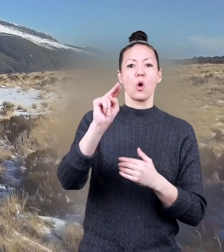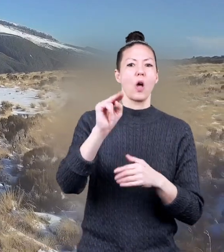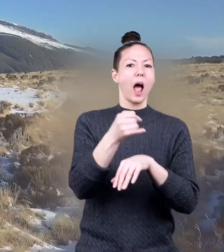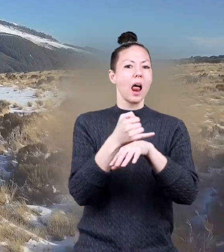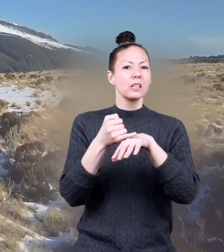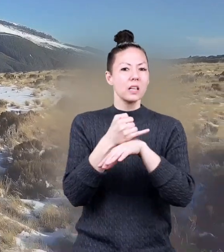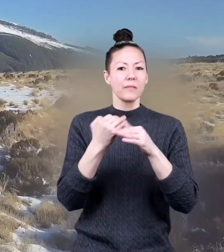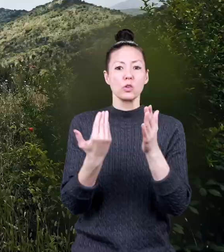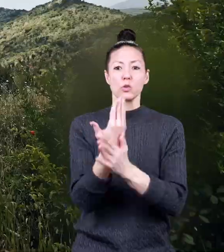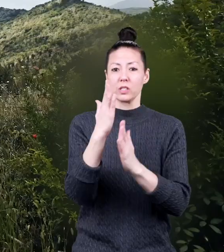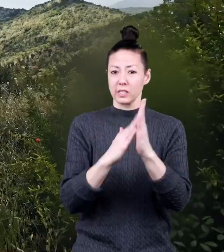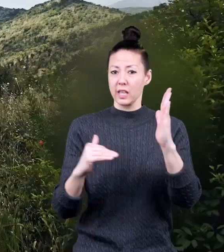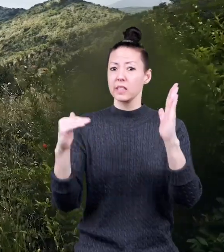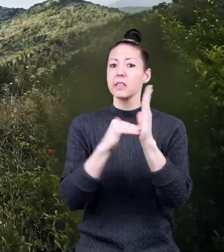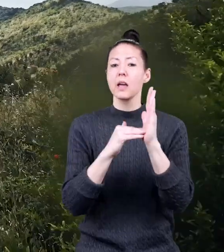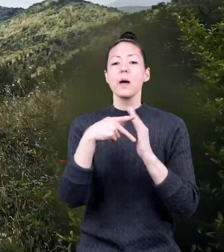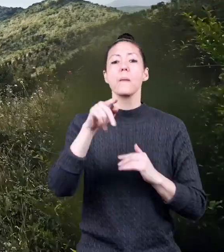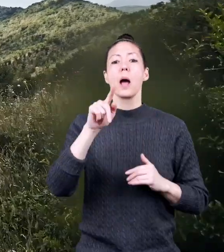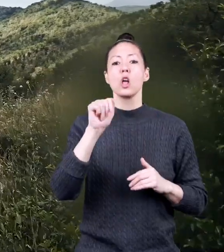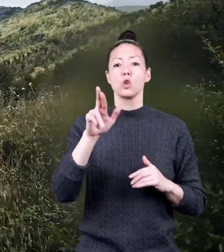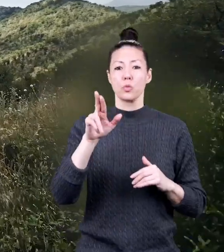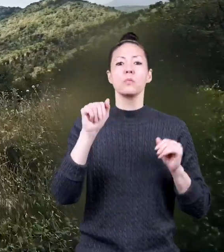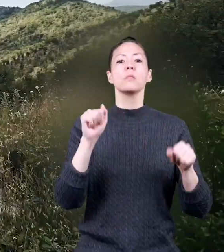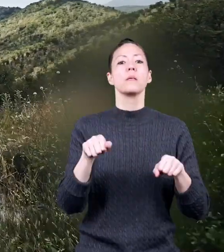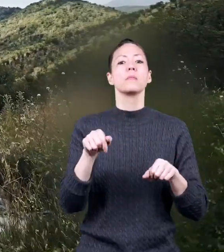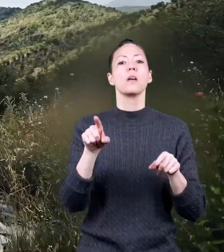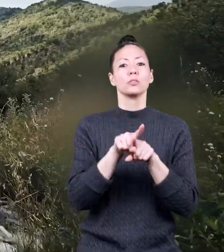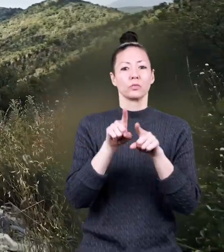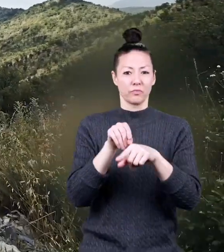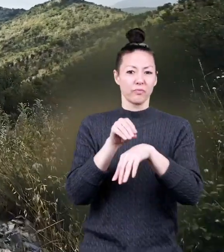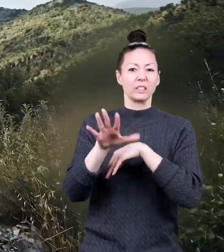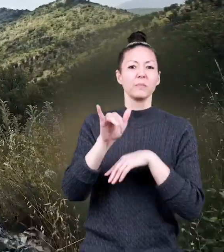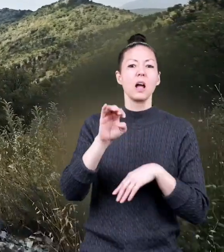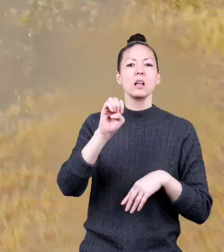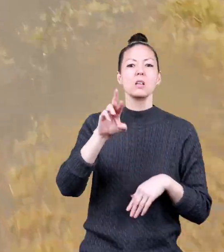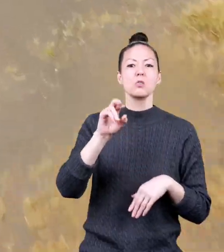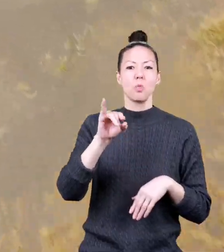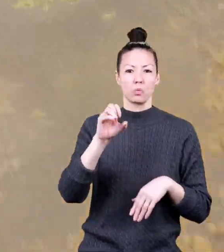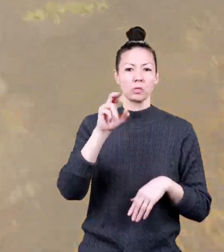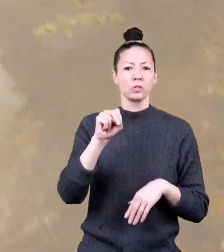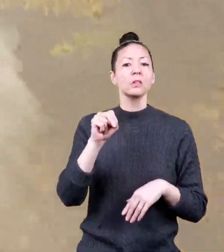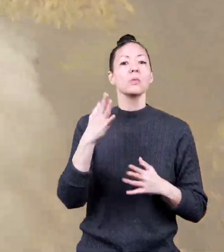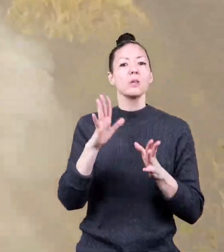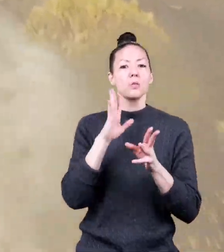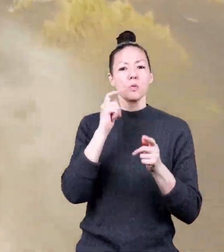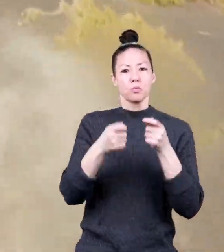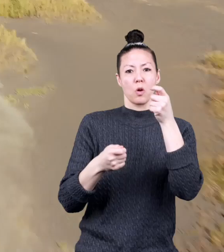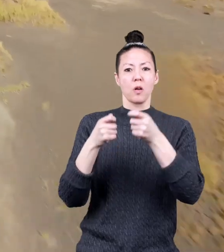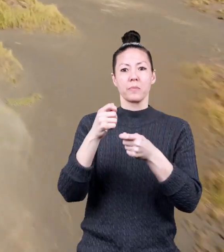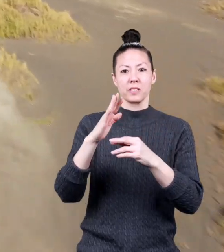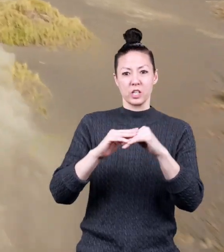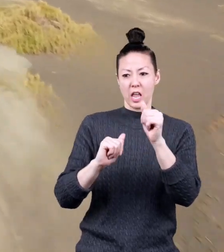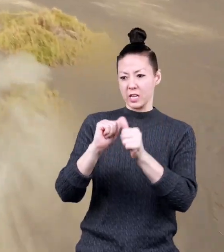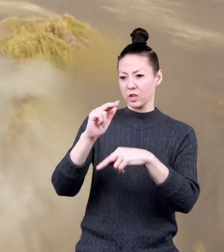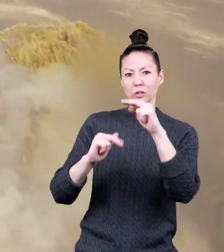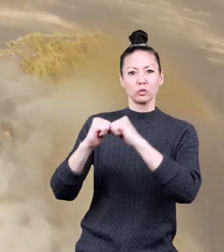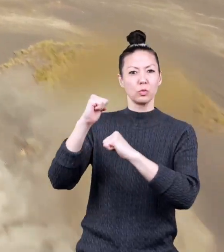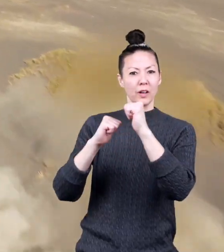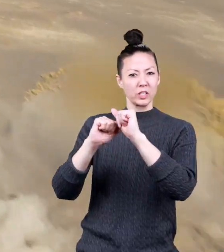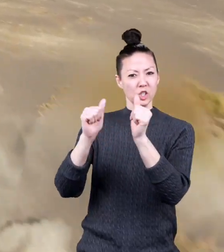of New Zealand. Plateaus can also be affected by erosion, which can contribute to the shape and structure of a plateau.